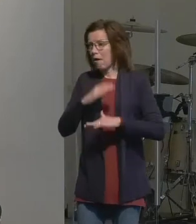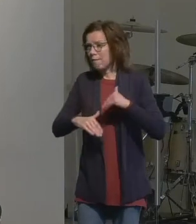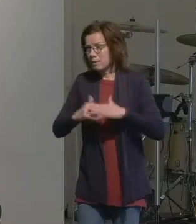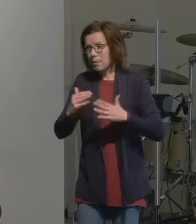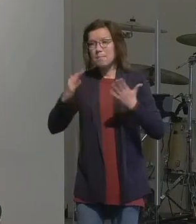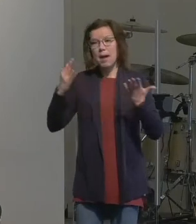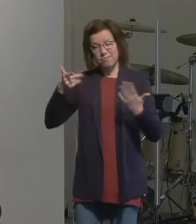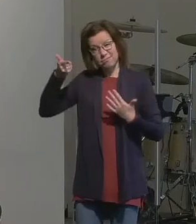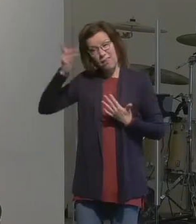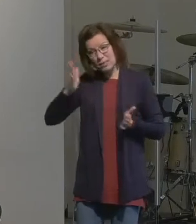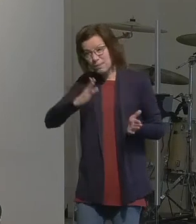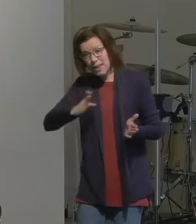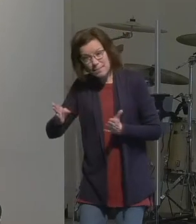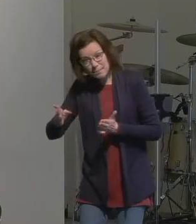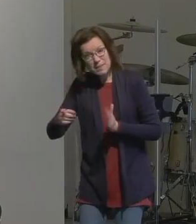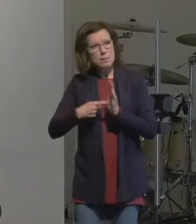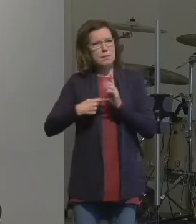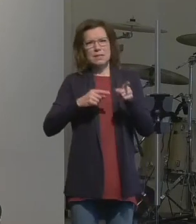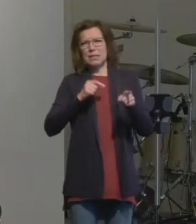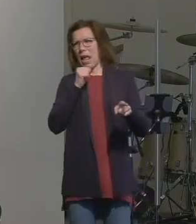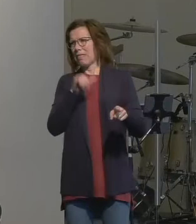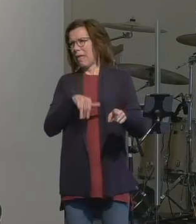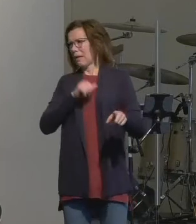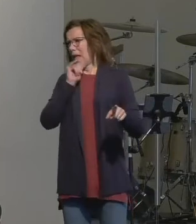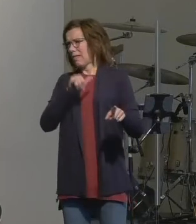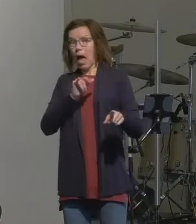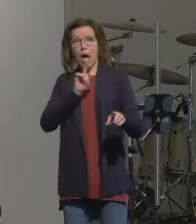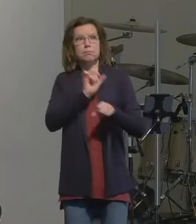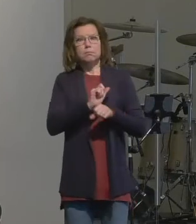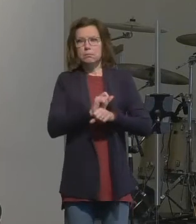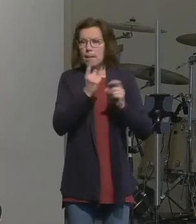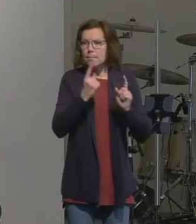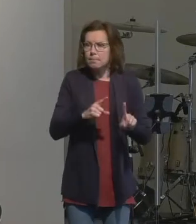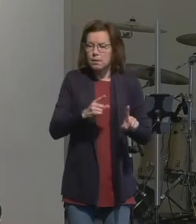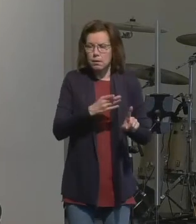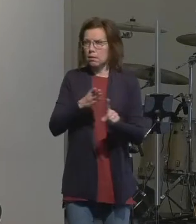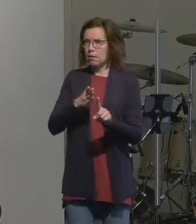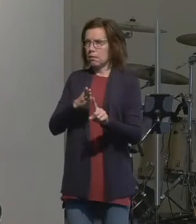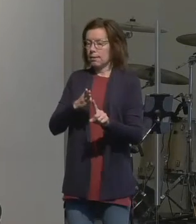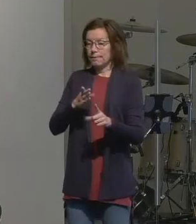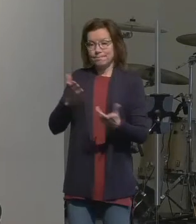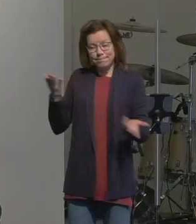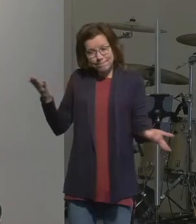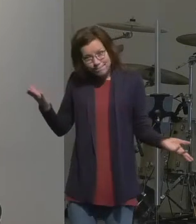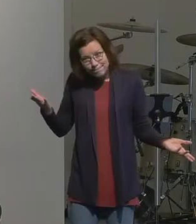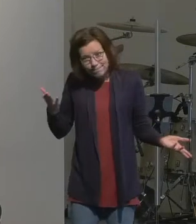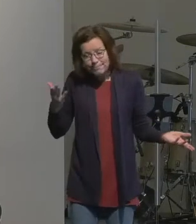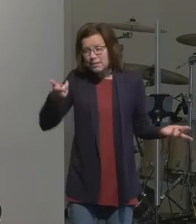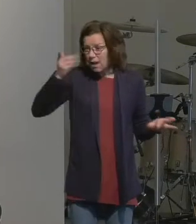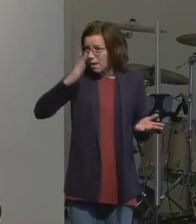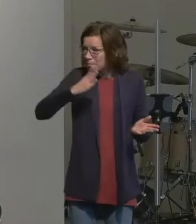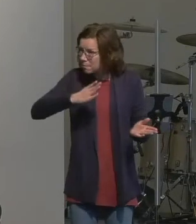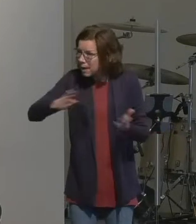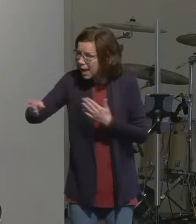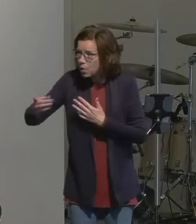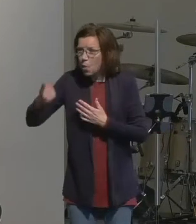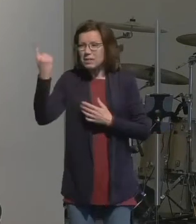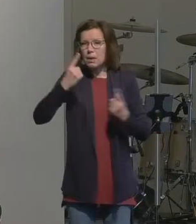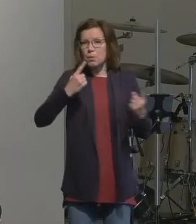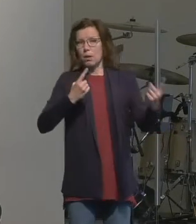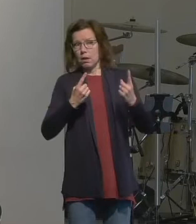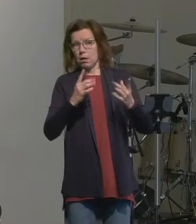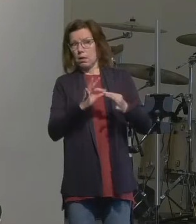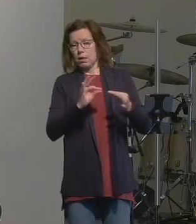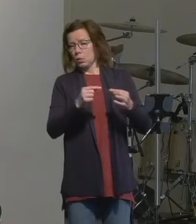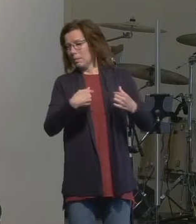sometimes the things that we don't want to happen happen and they steer our ship sometimes God sends people to talk to you and you don't want to hear it but the problem is when